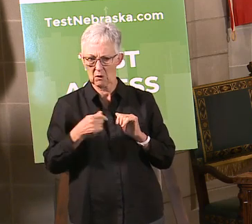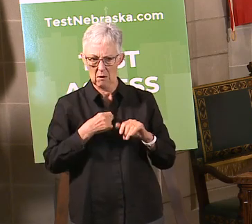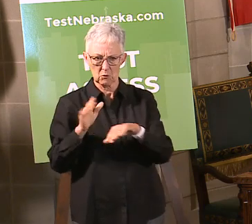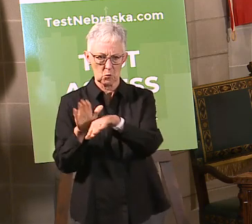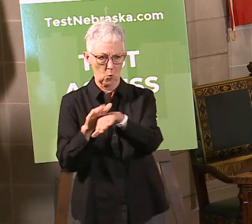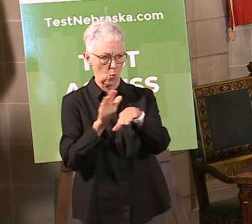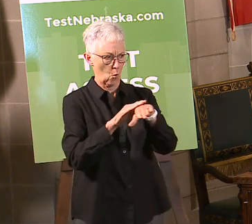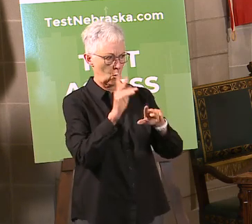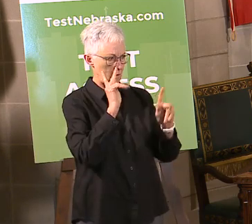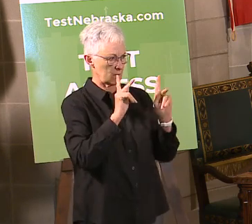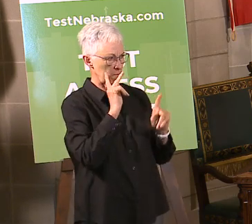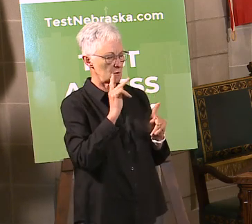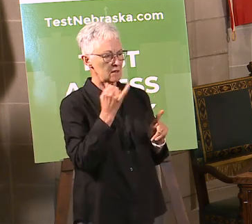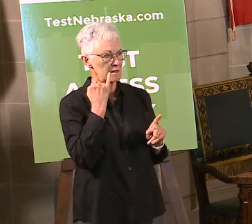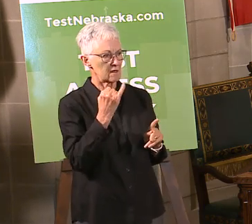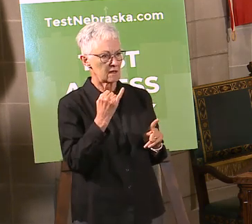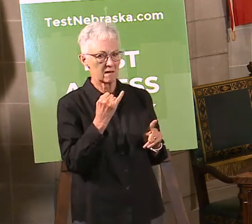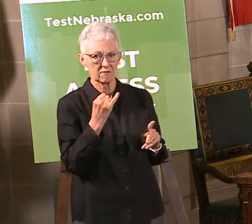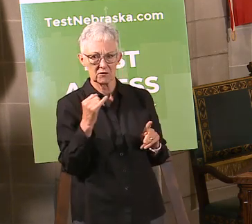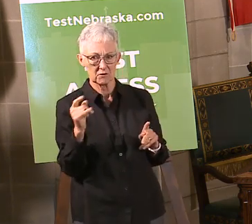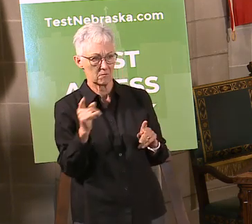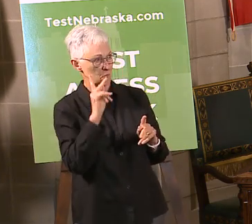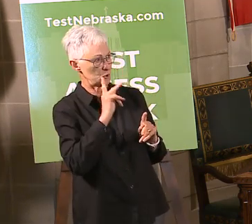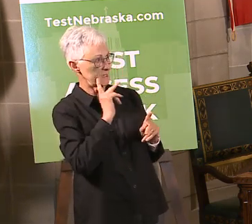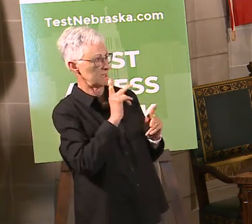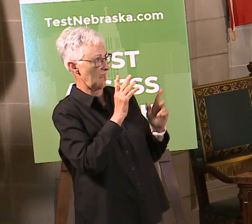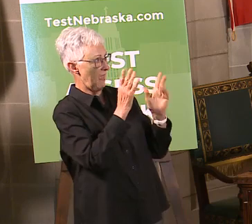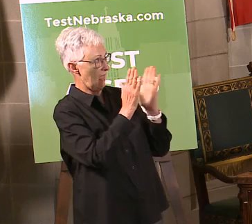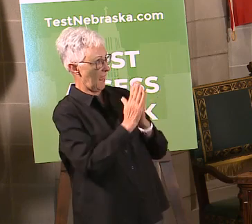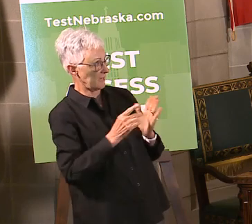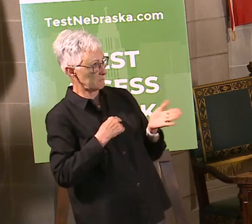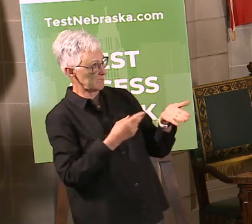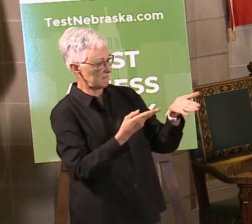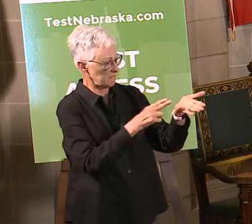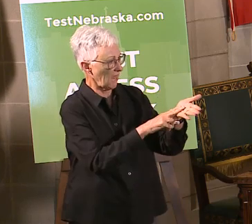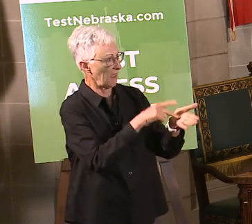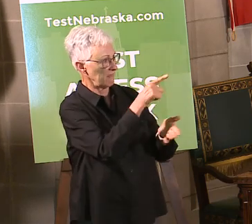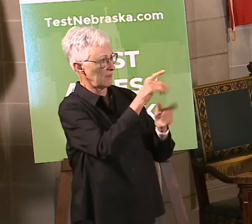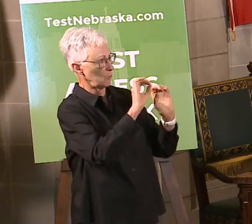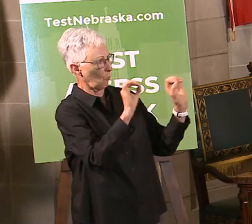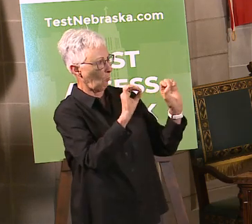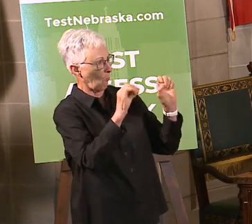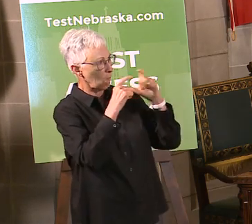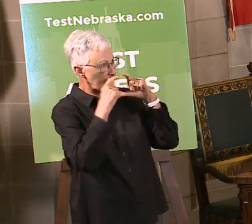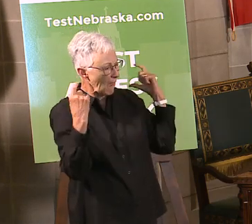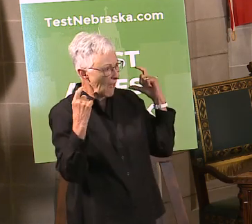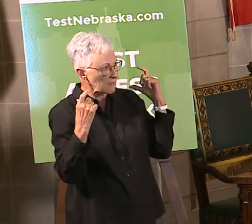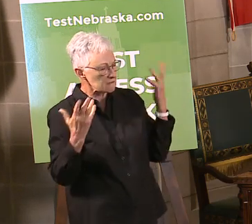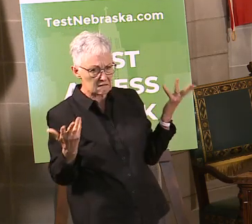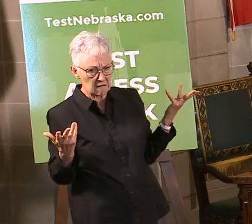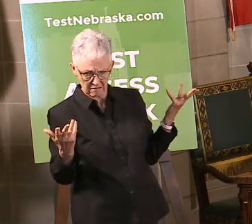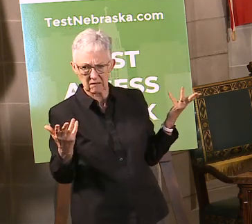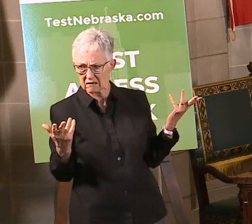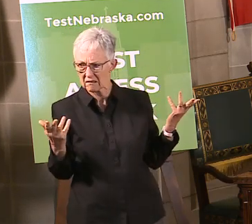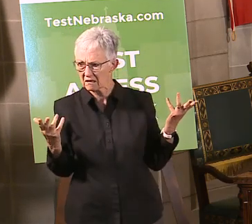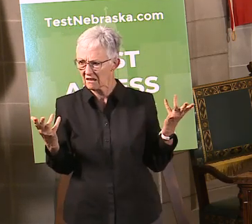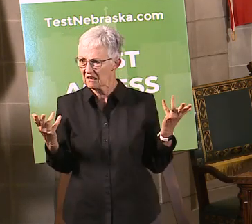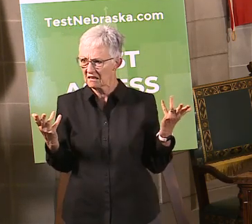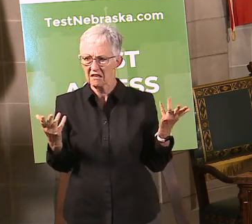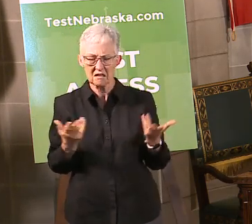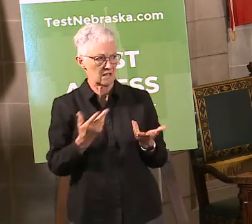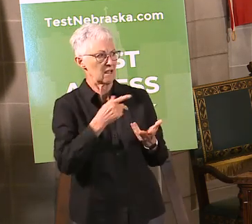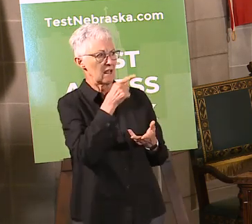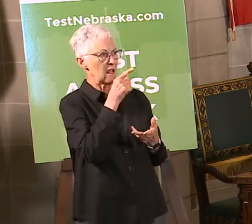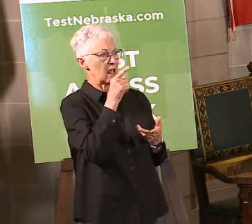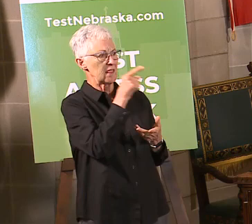the person's not being wearing a mask, but we'll put out some guidance with regard to that. And I would also encourage those petition people to hire Nebraskans. Okay, don't get people from out of